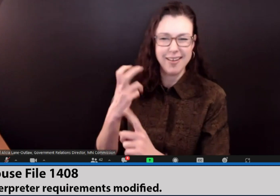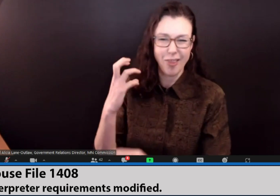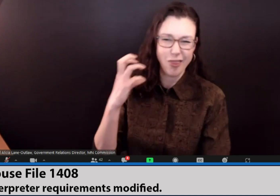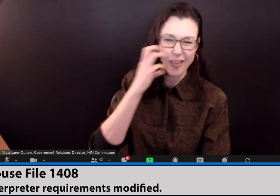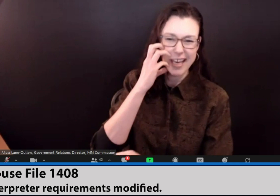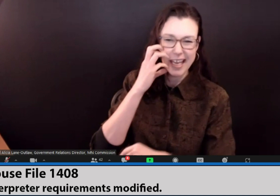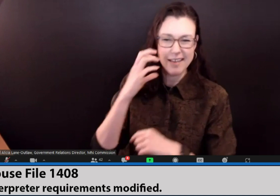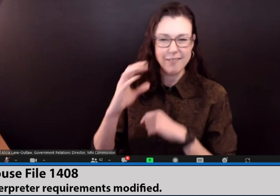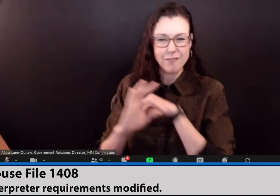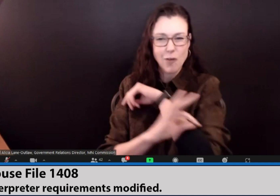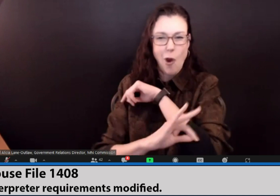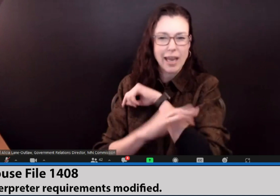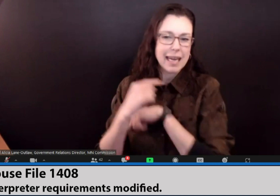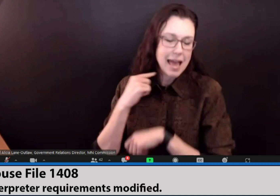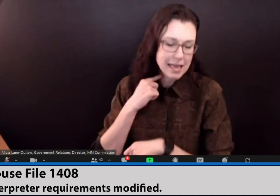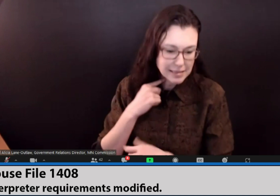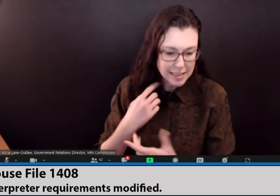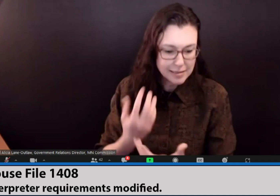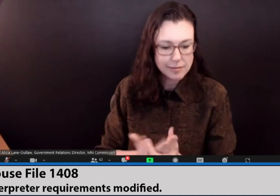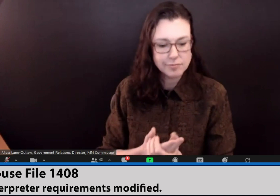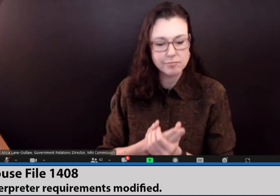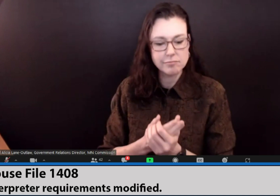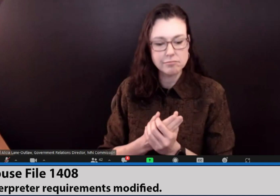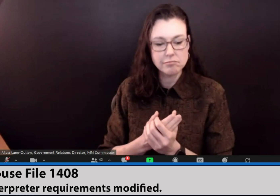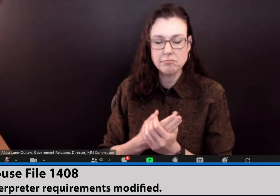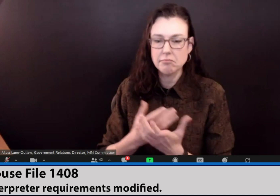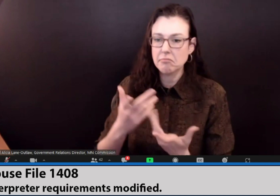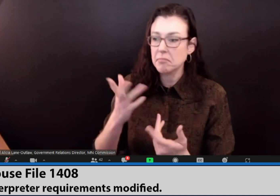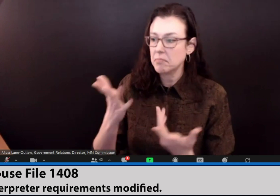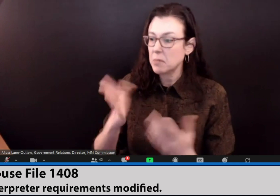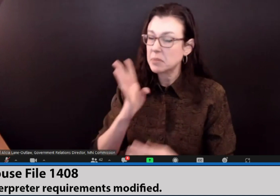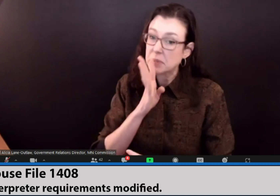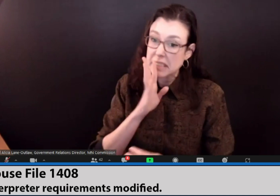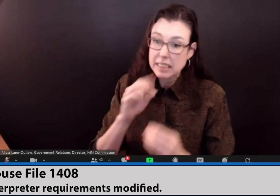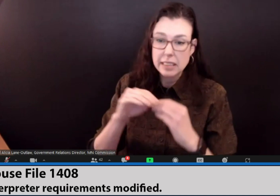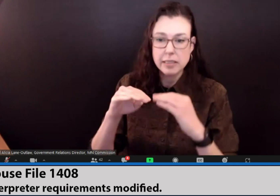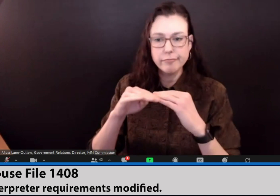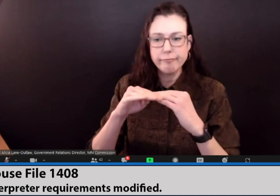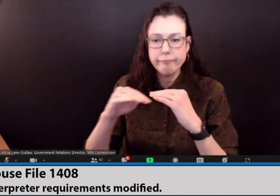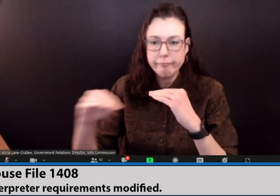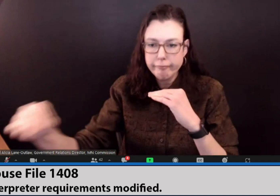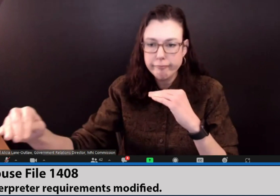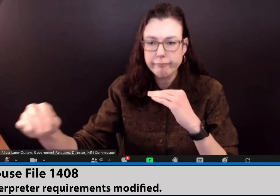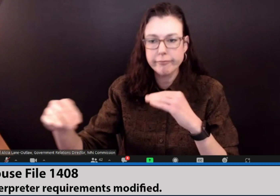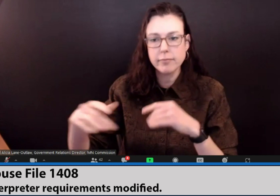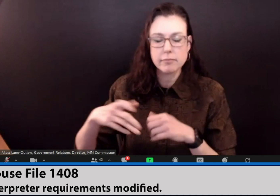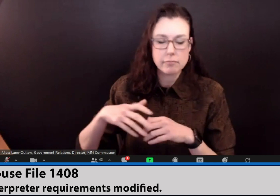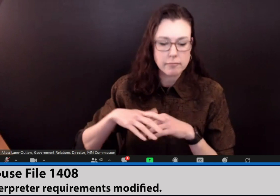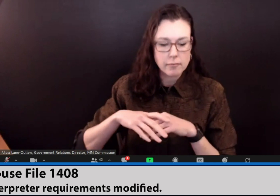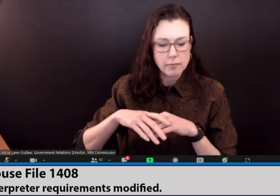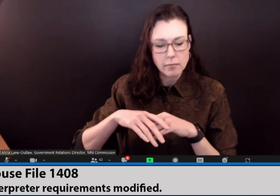speak in a monotone and awkward English voice.